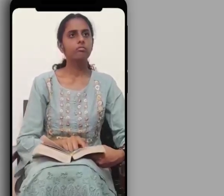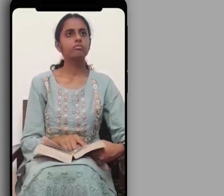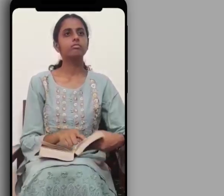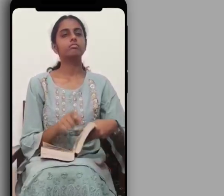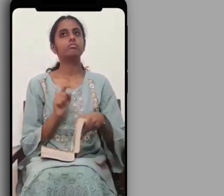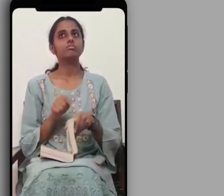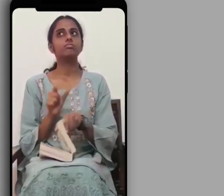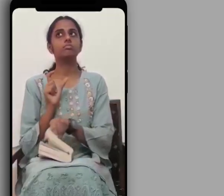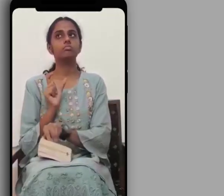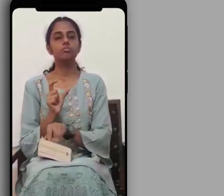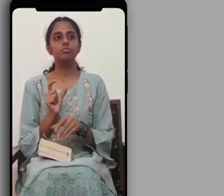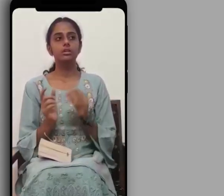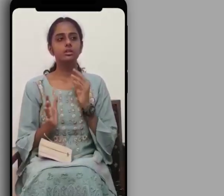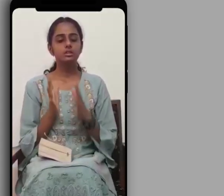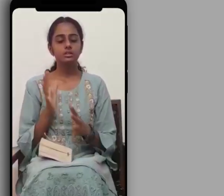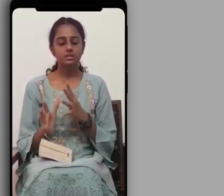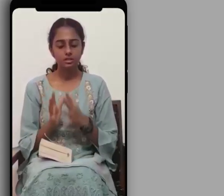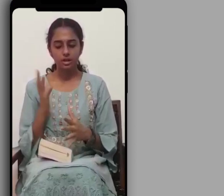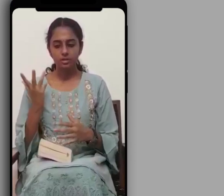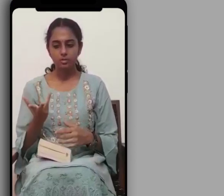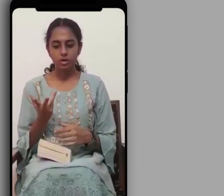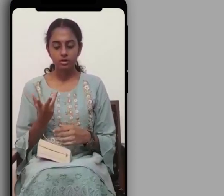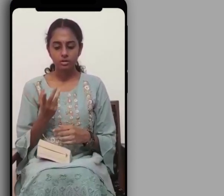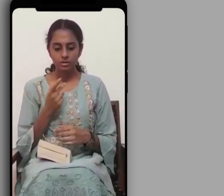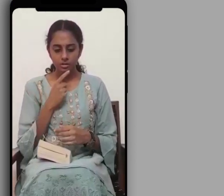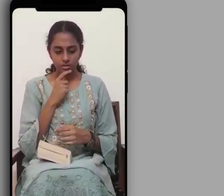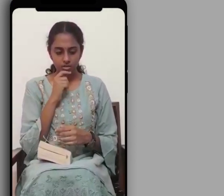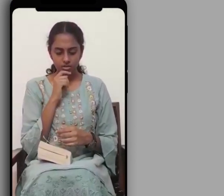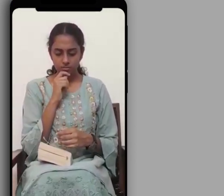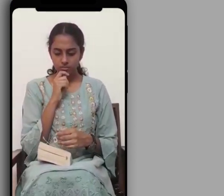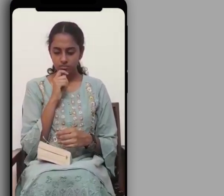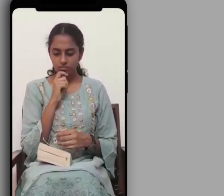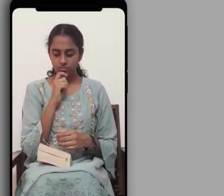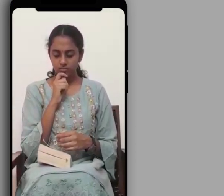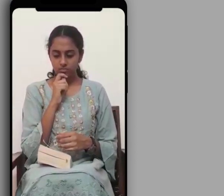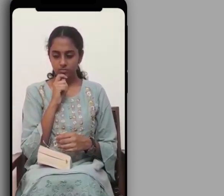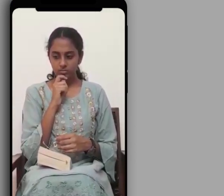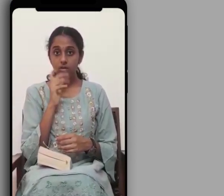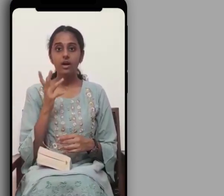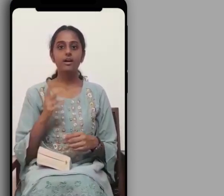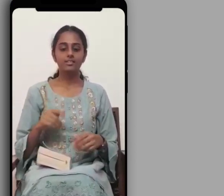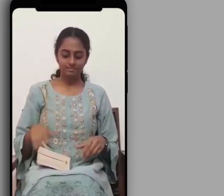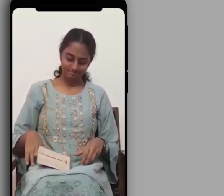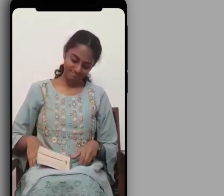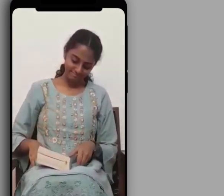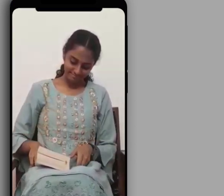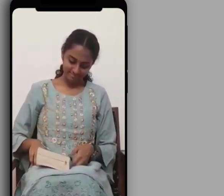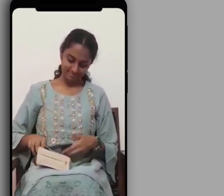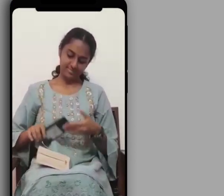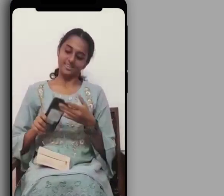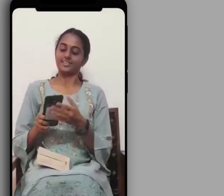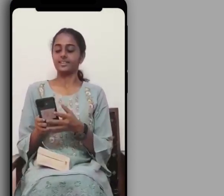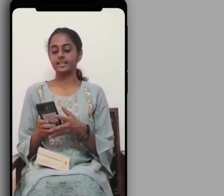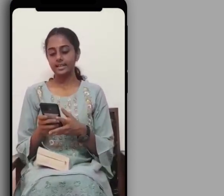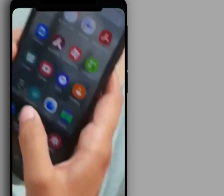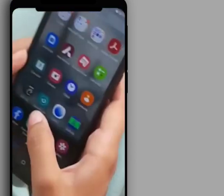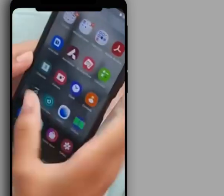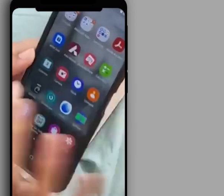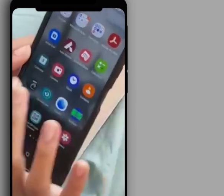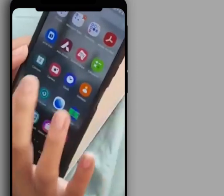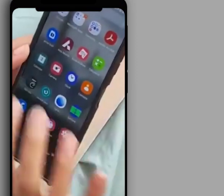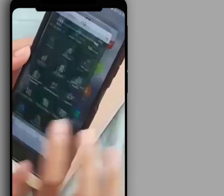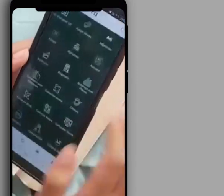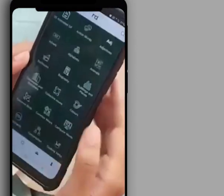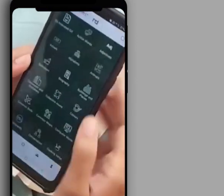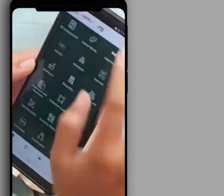hmm what is the sign for this word I can check the DEF